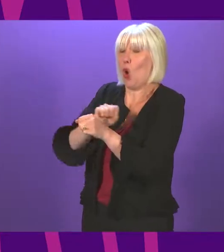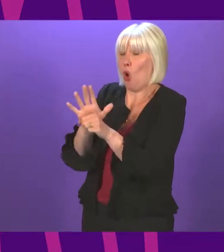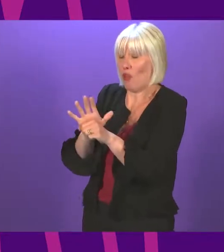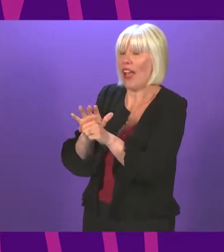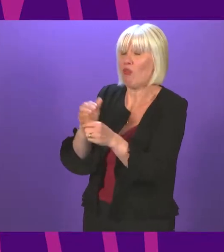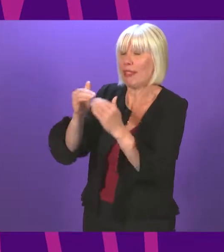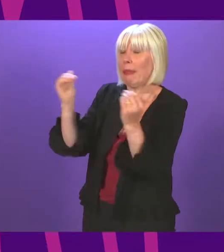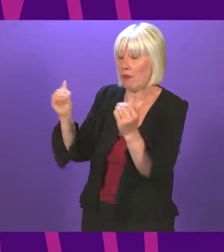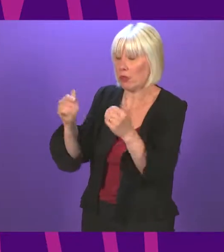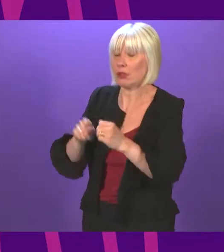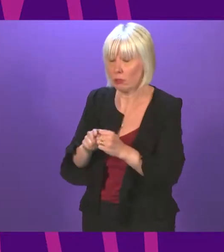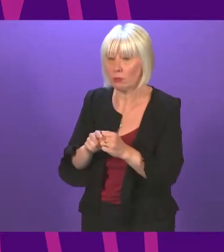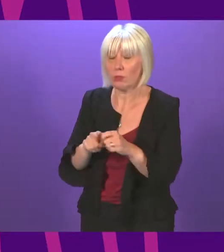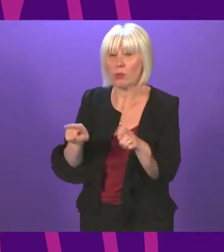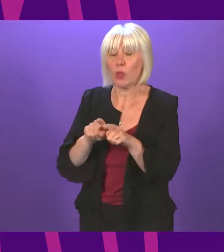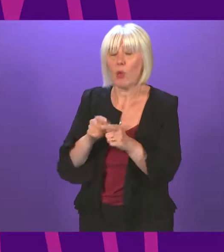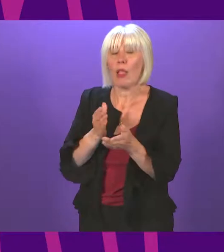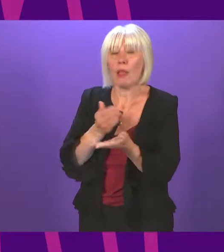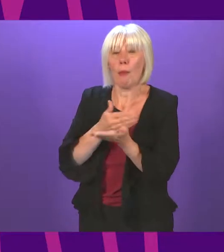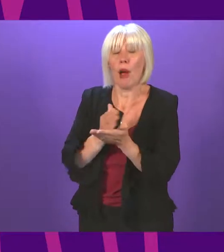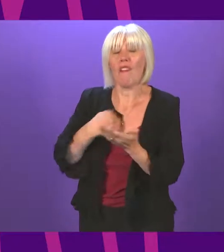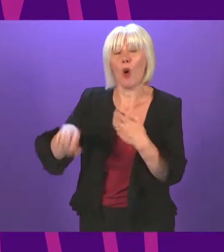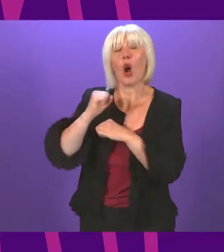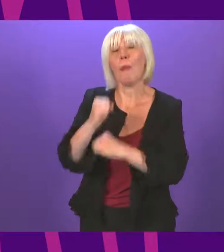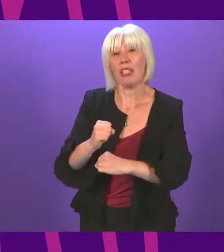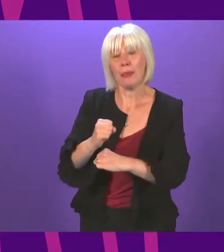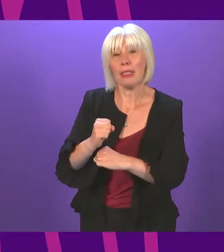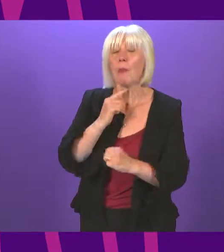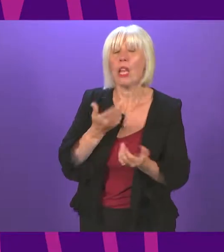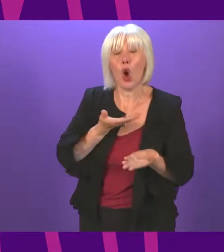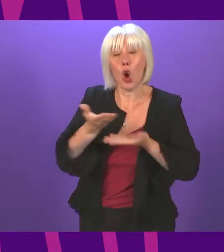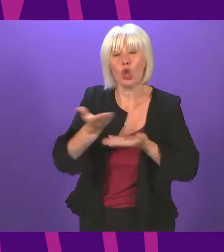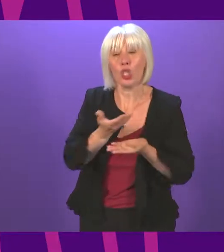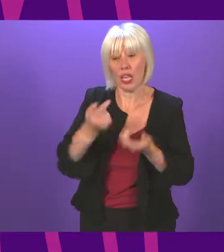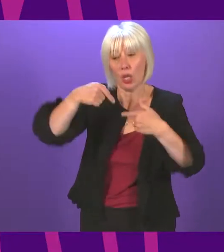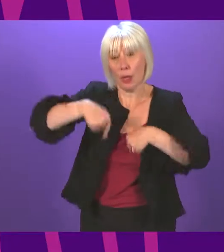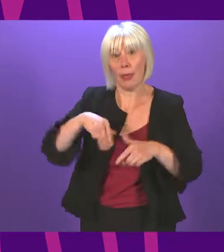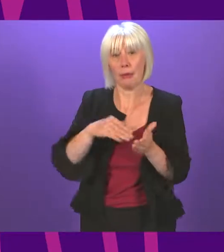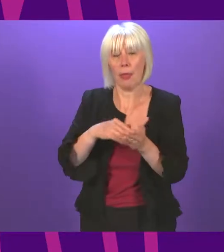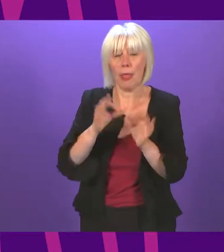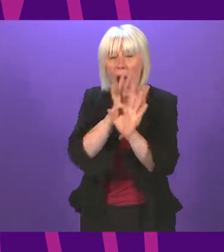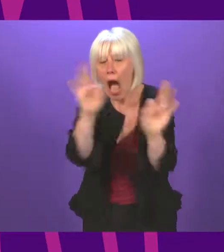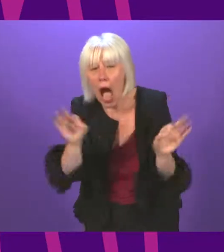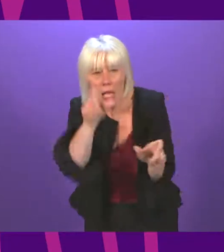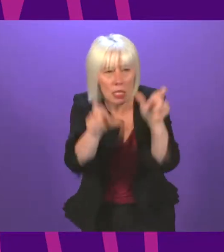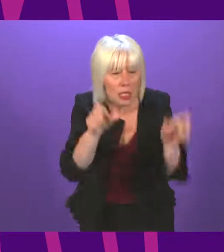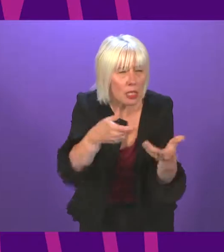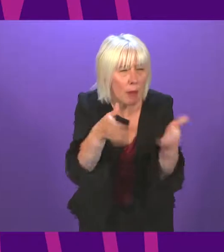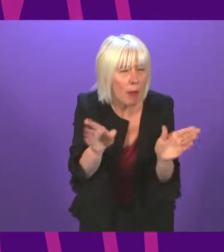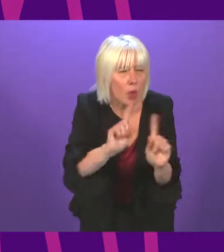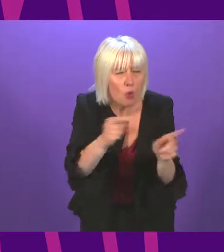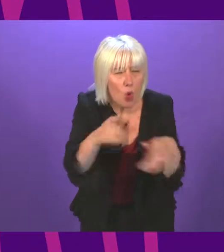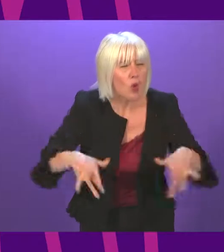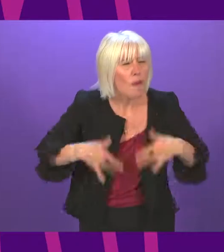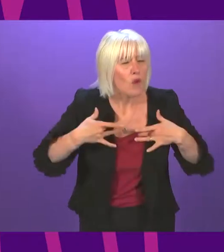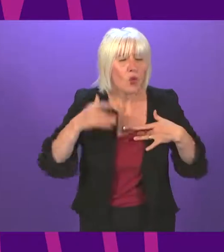launched, again as part of the 100 days commitment, a consultation earlier this month to seek the views of the public on a national care system.